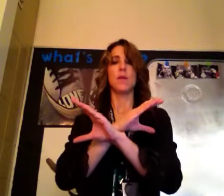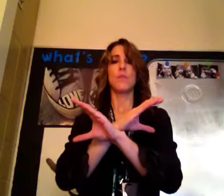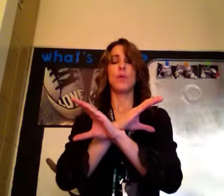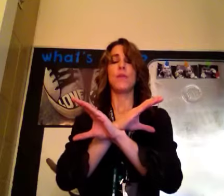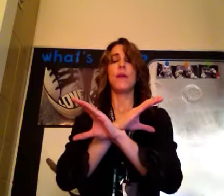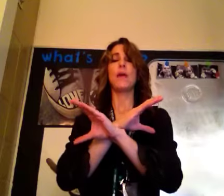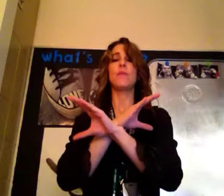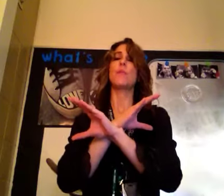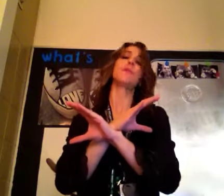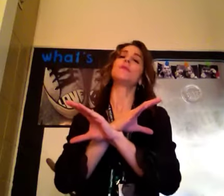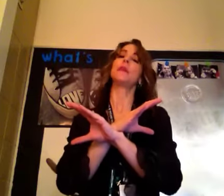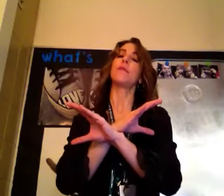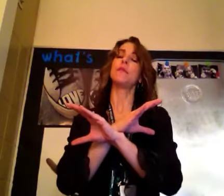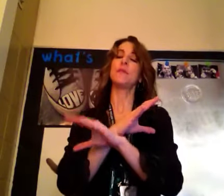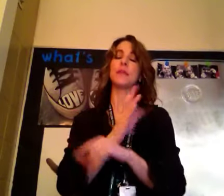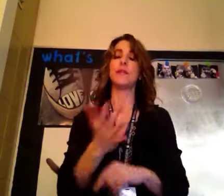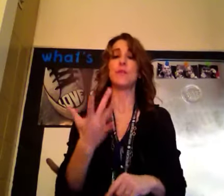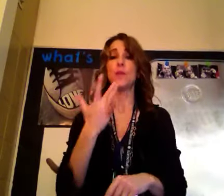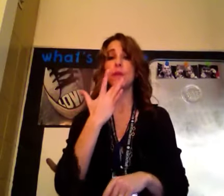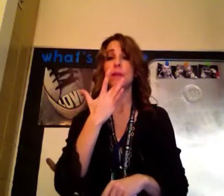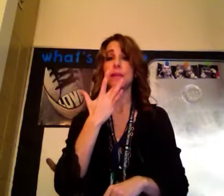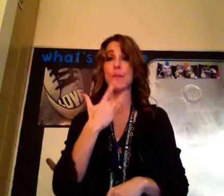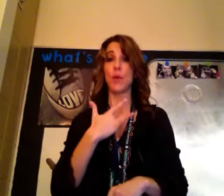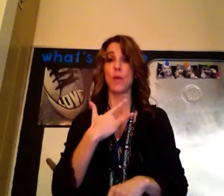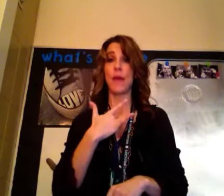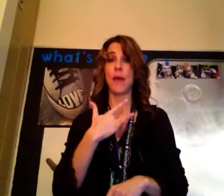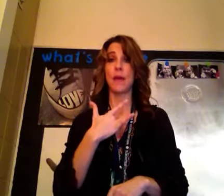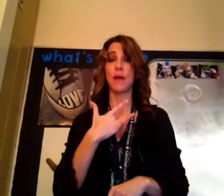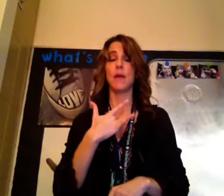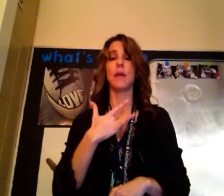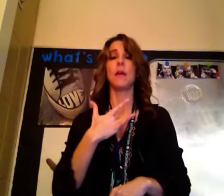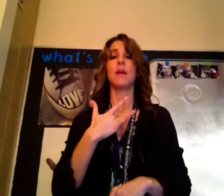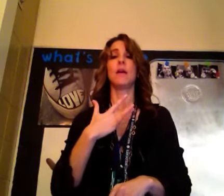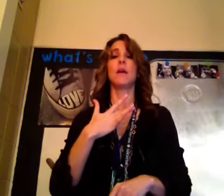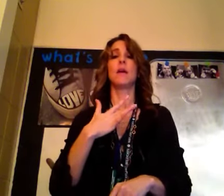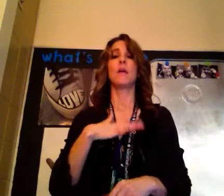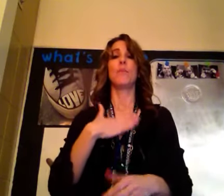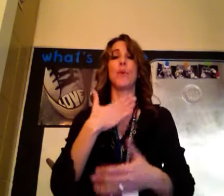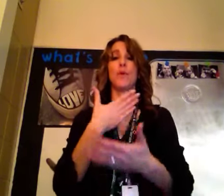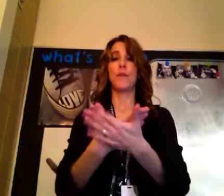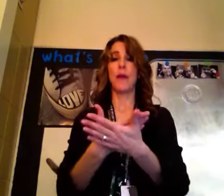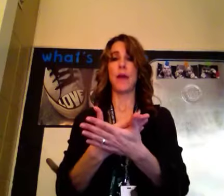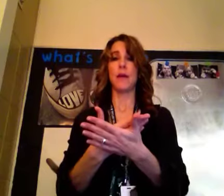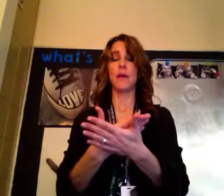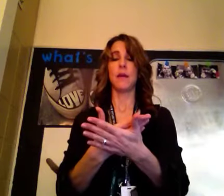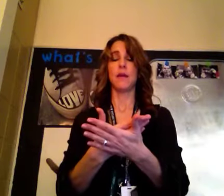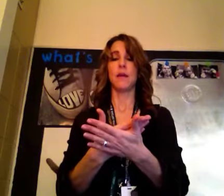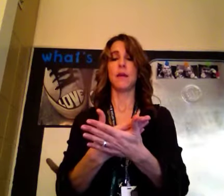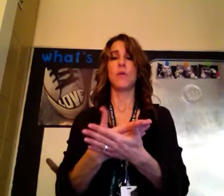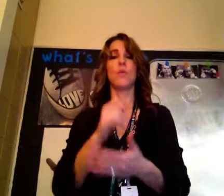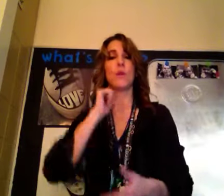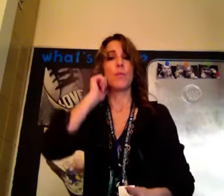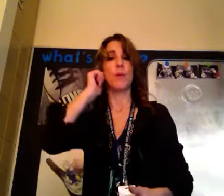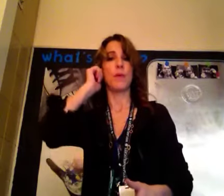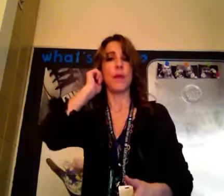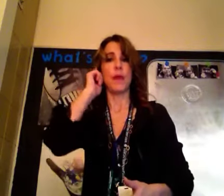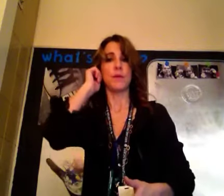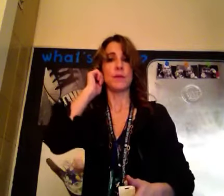Birthday, remember there's several different signs for birthday. You can sign birthday, birthday, or birthday, which is